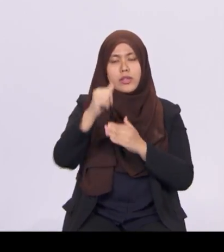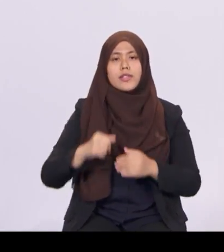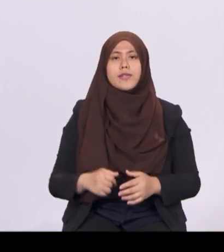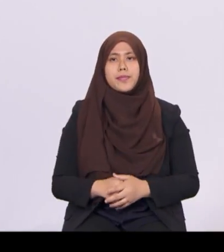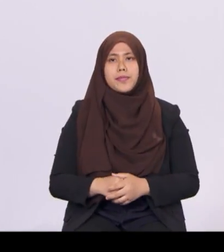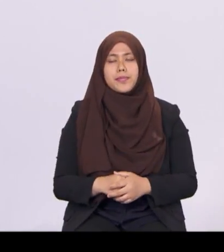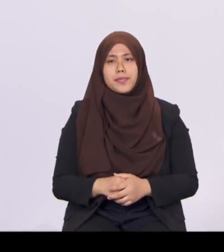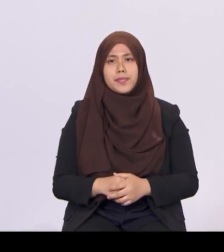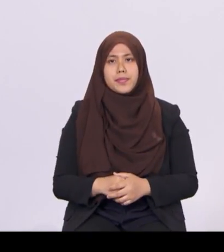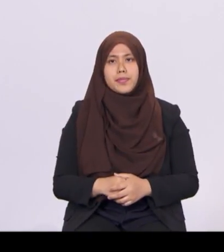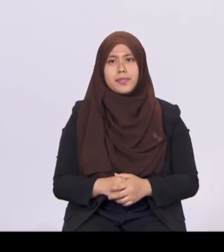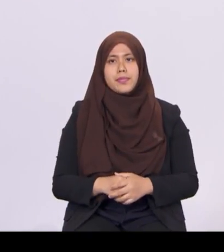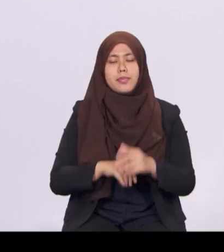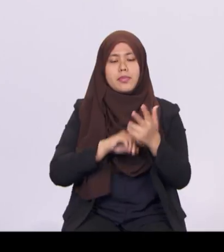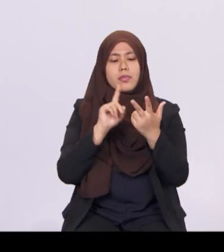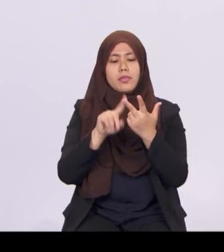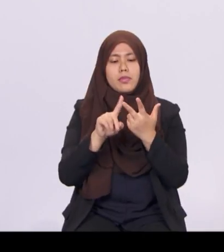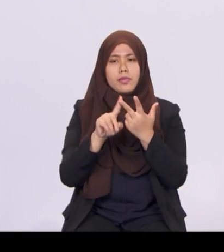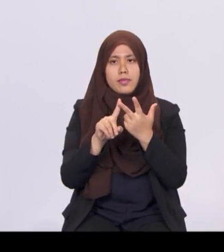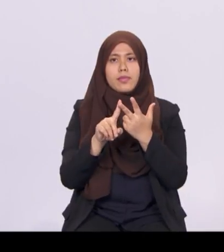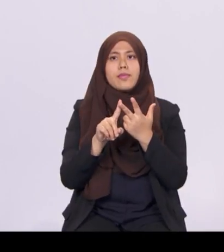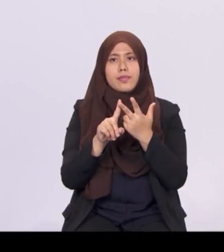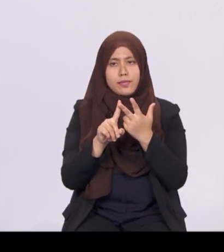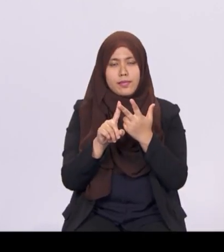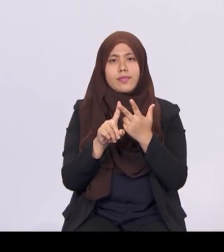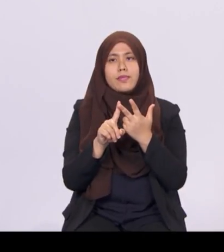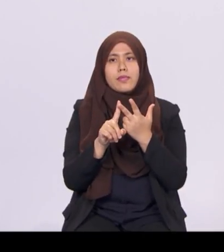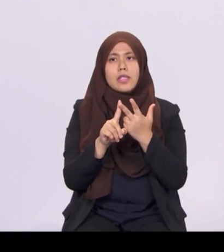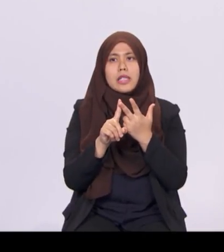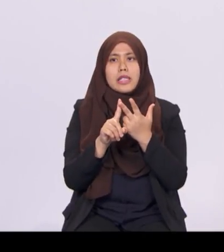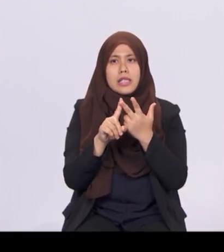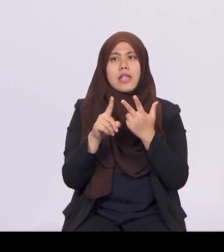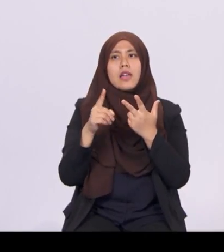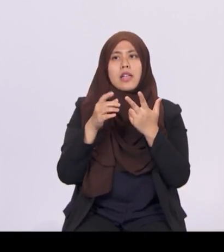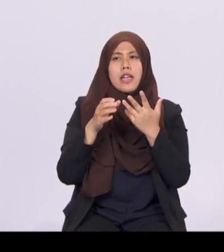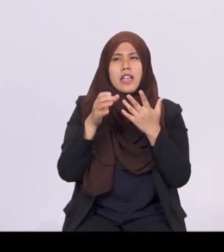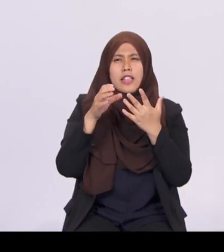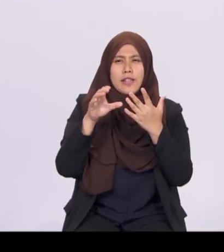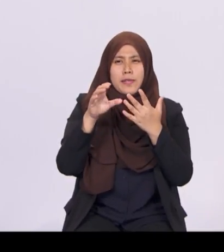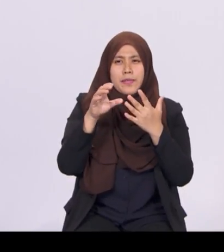Third, we will simplify the criterion for determining what is near.